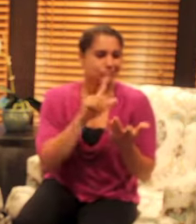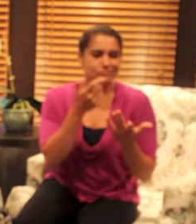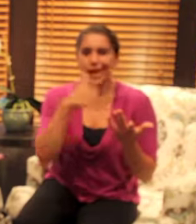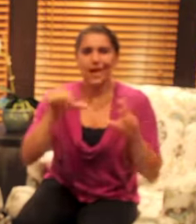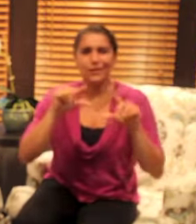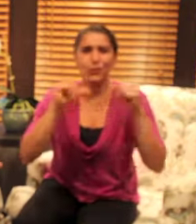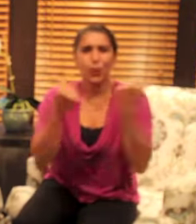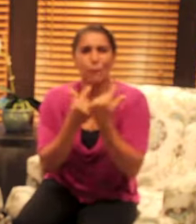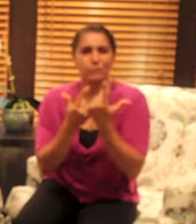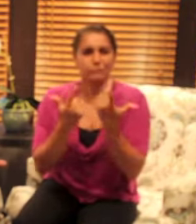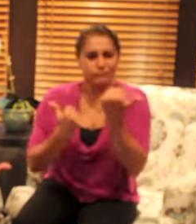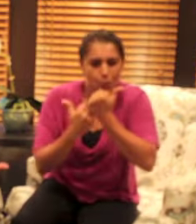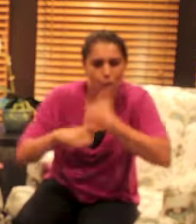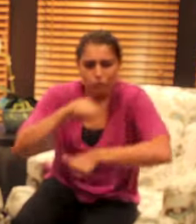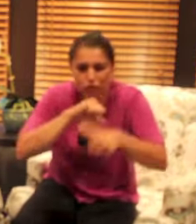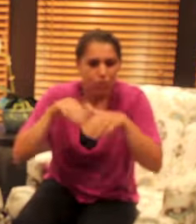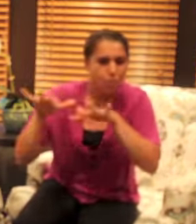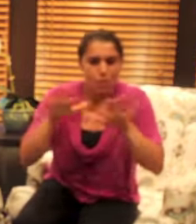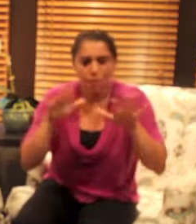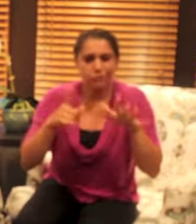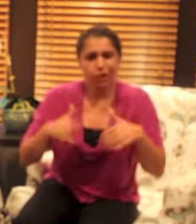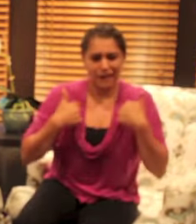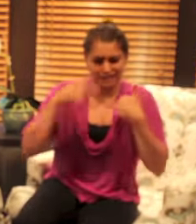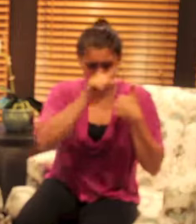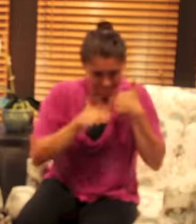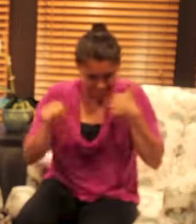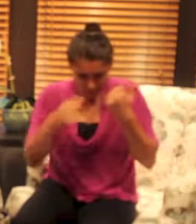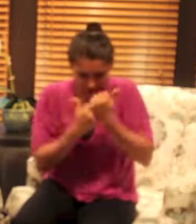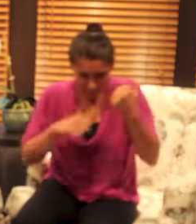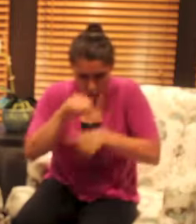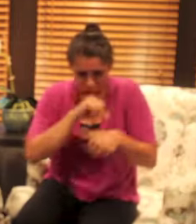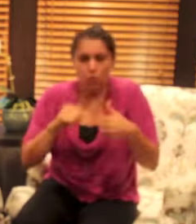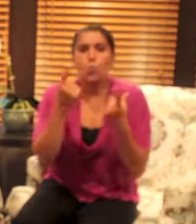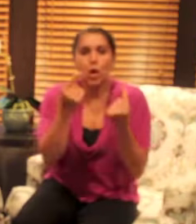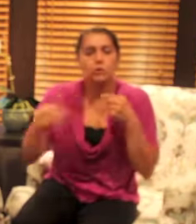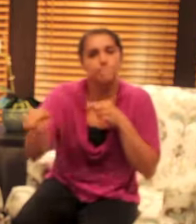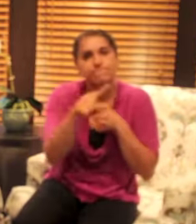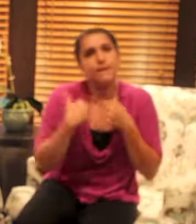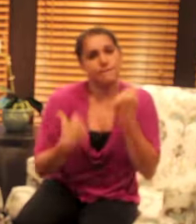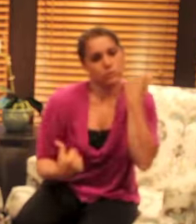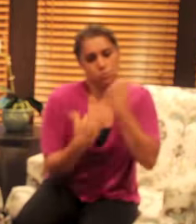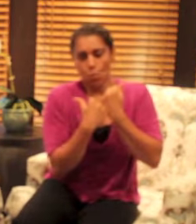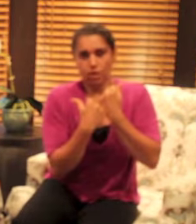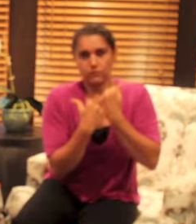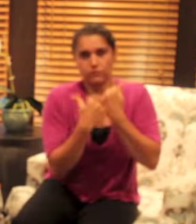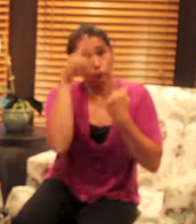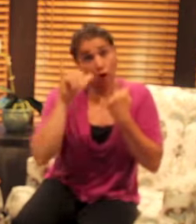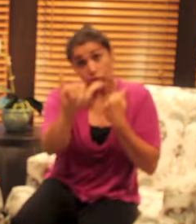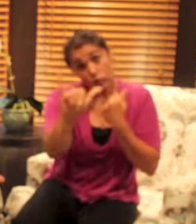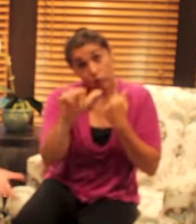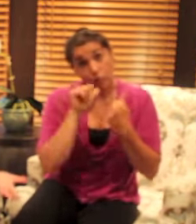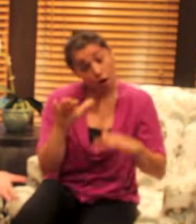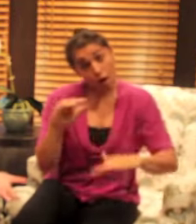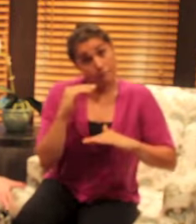so we can talk to each other no matter where we live is that you have unlimited support so many of you are coaches